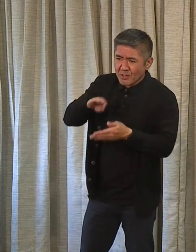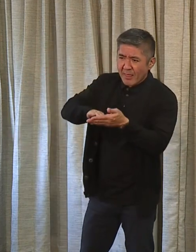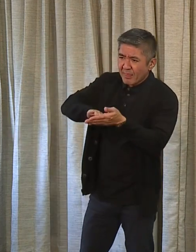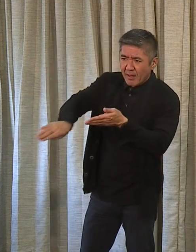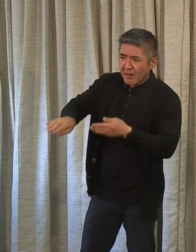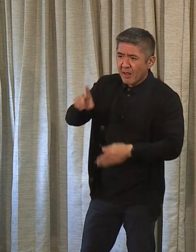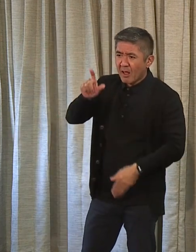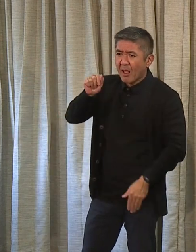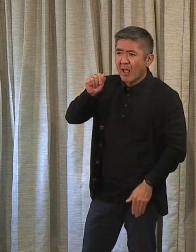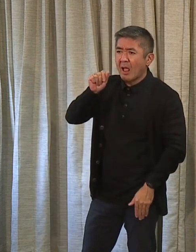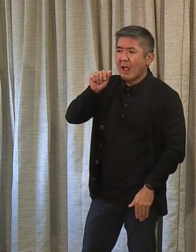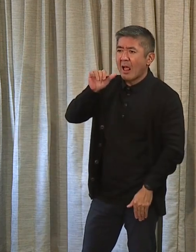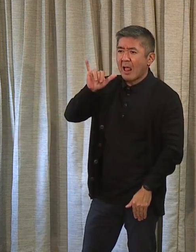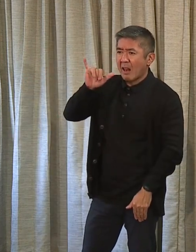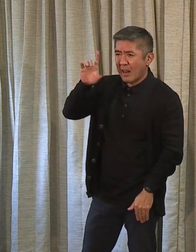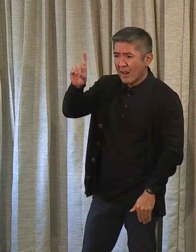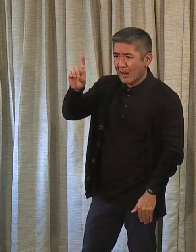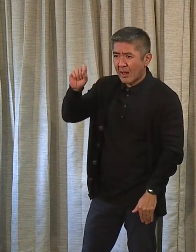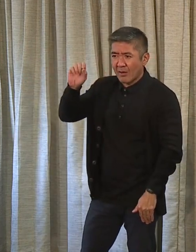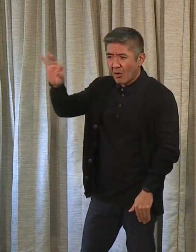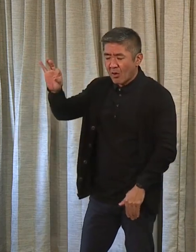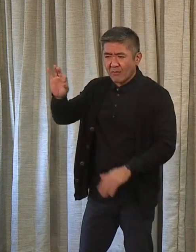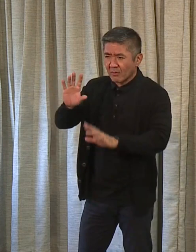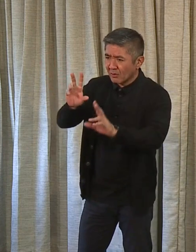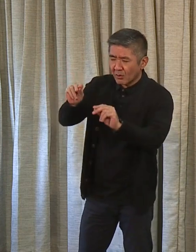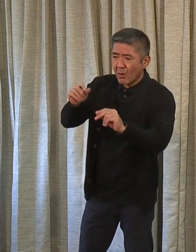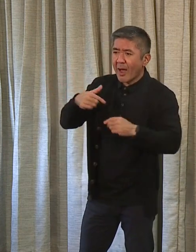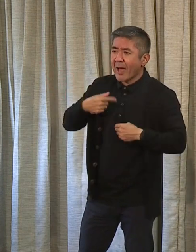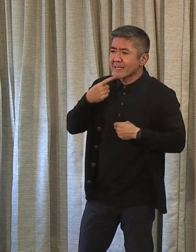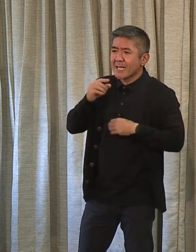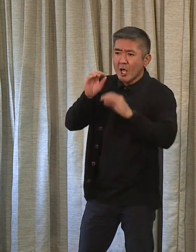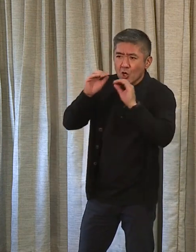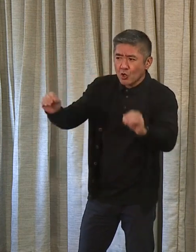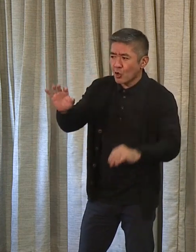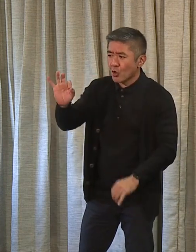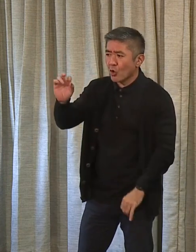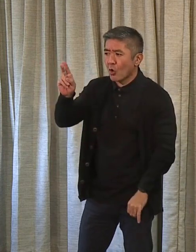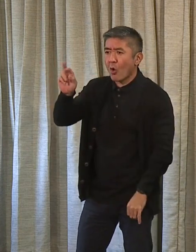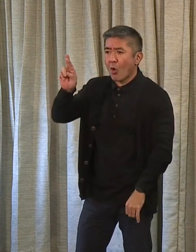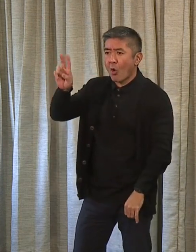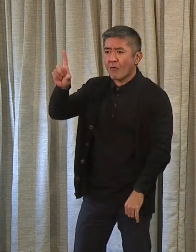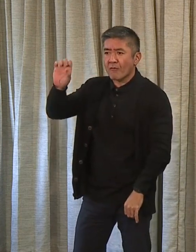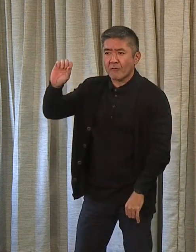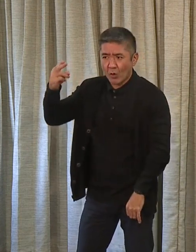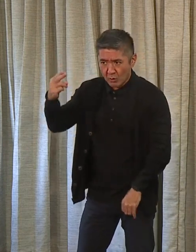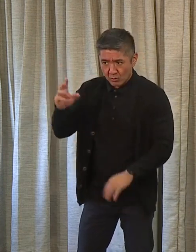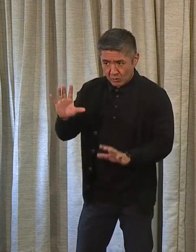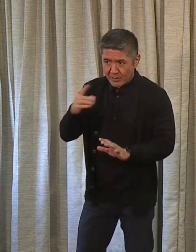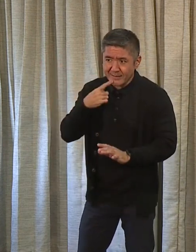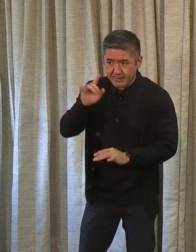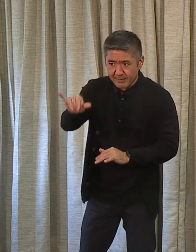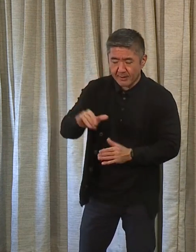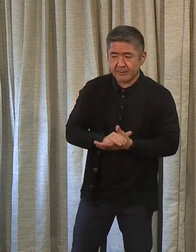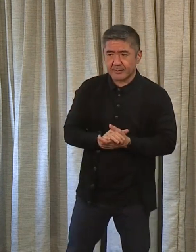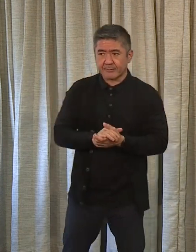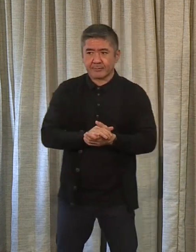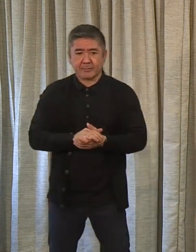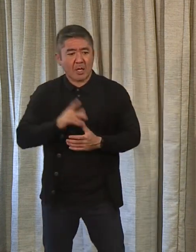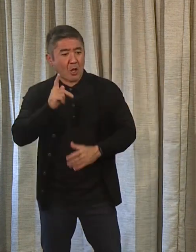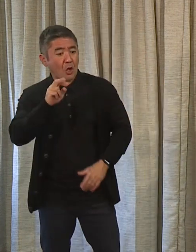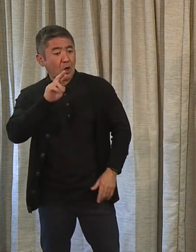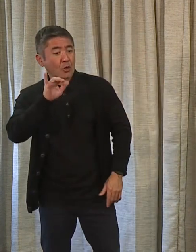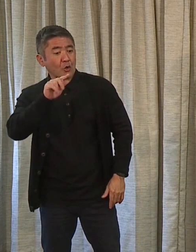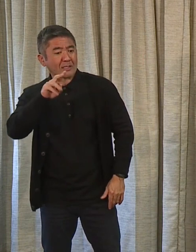said that. No furloughs. No furloughs. No furloughs. Kristina is also